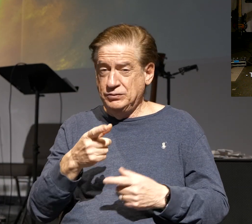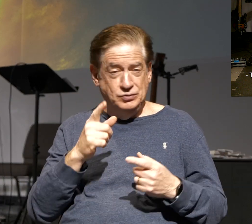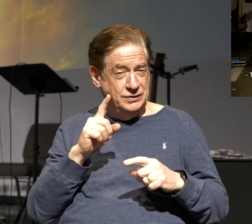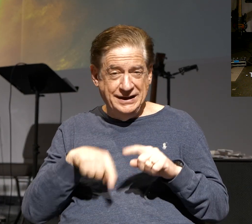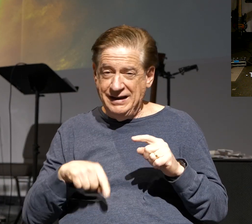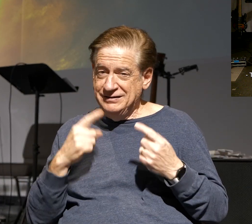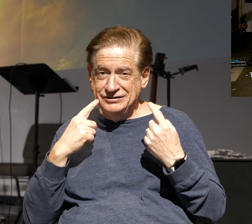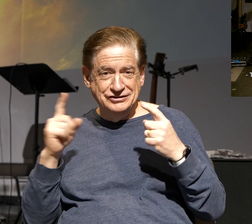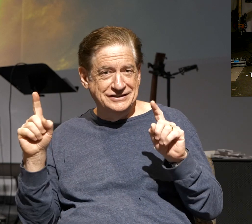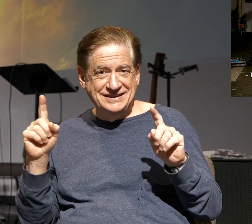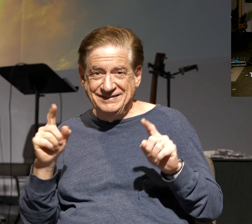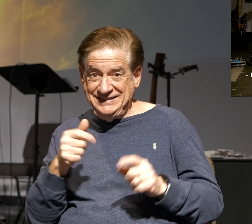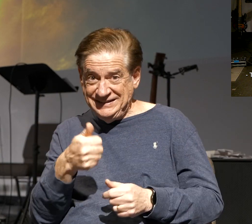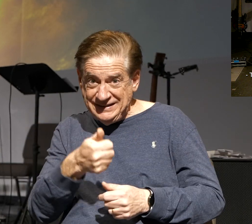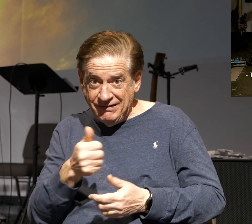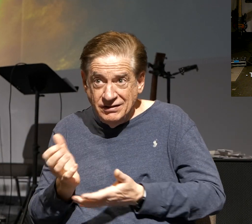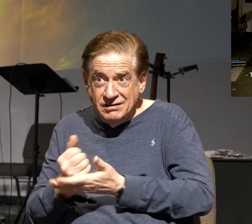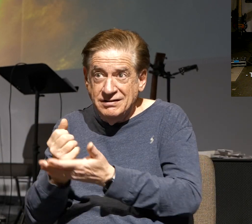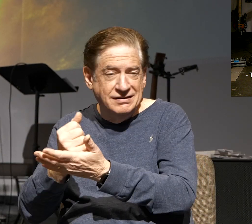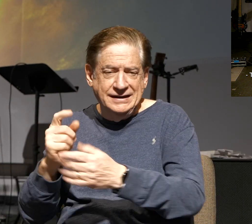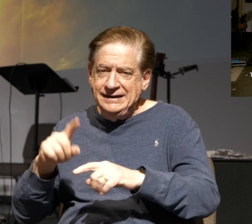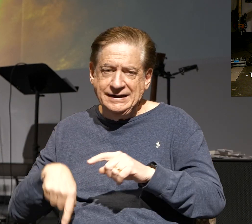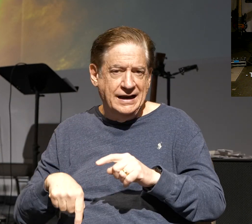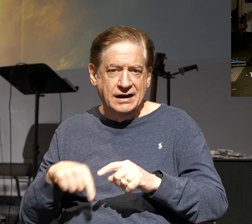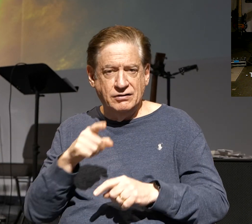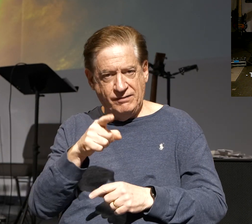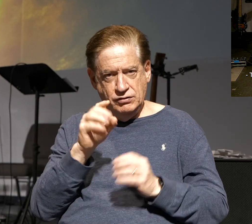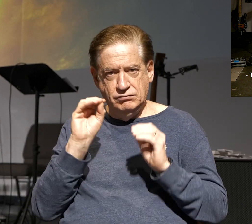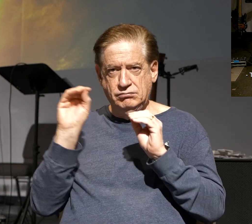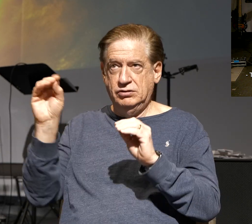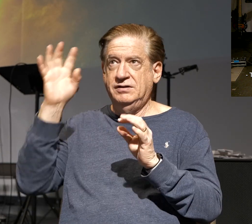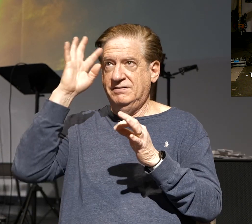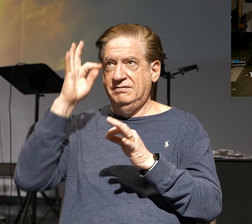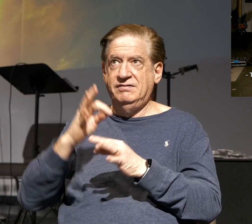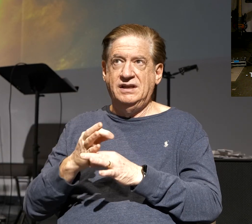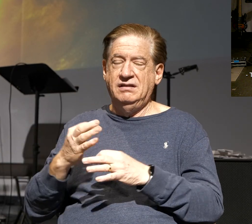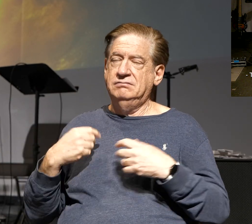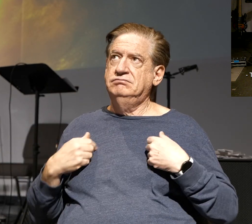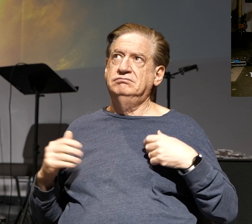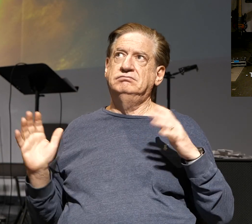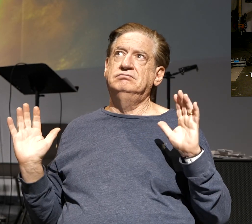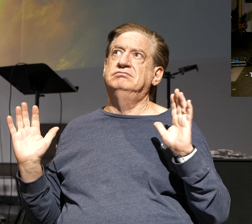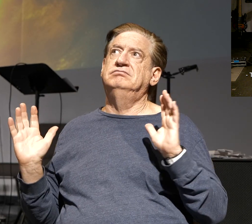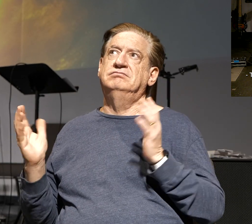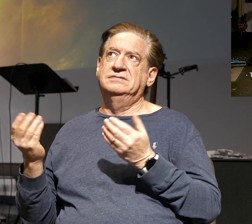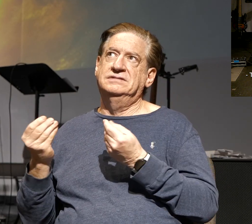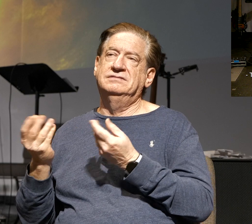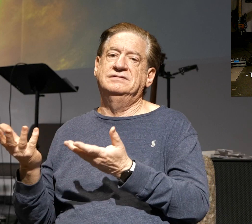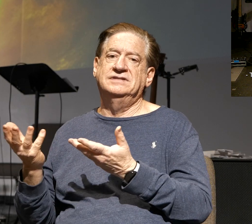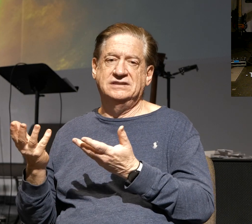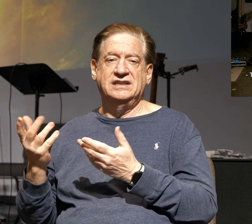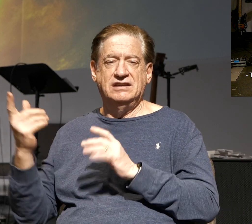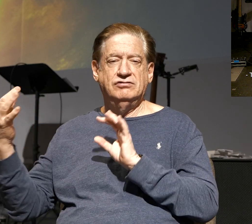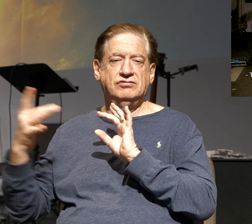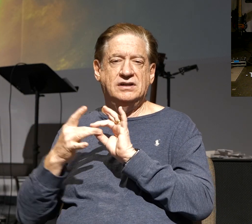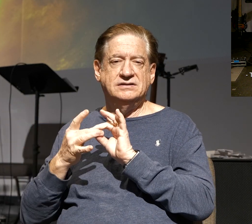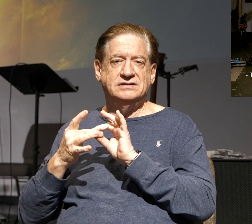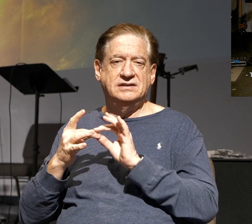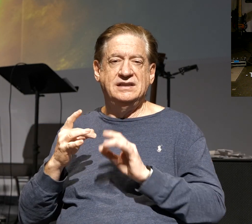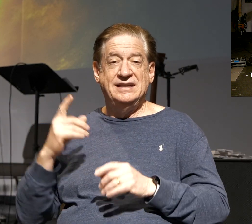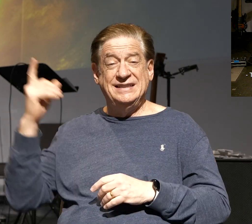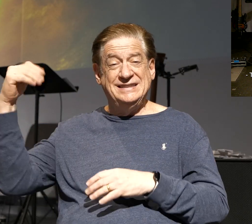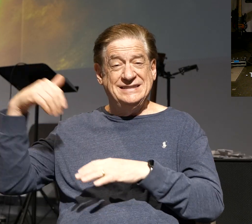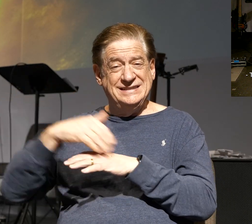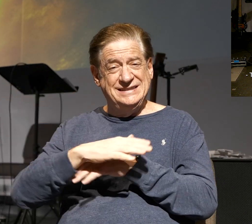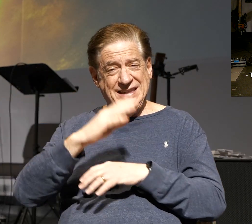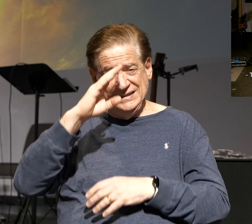by grace through faith in Christ. He died in your place for your sins. So the gospel is the good news that God has reconciled us to Himself by sending His